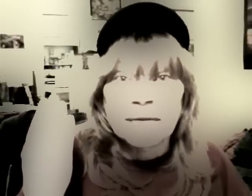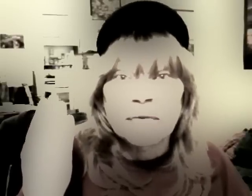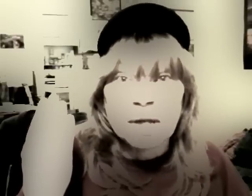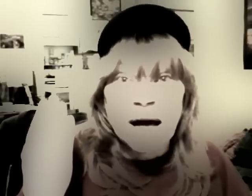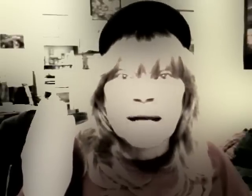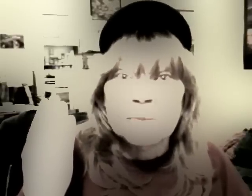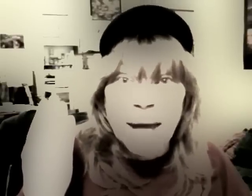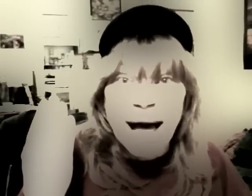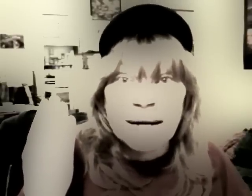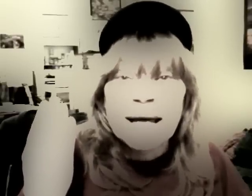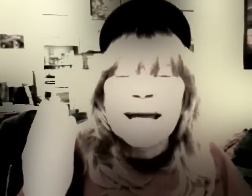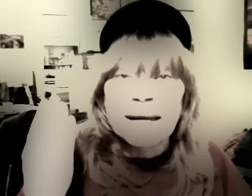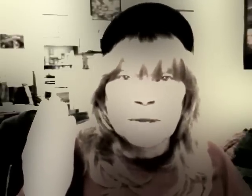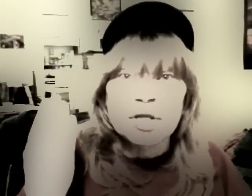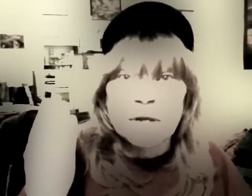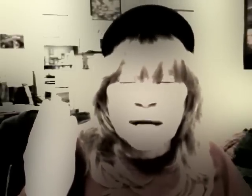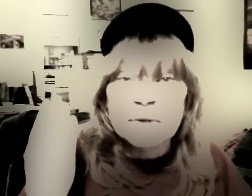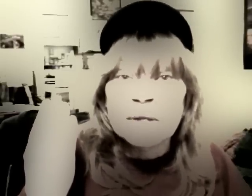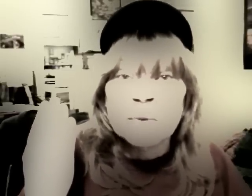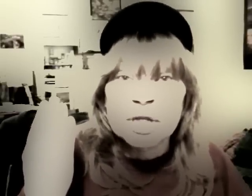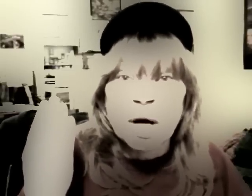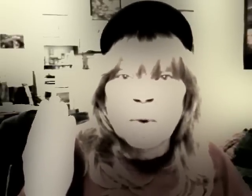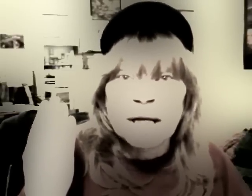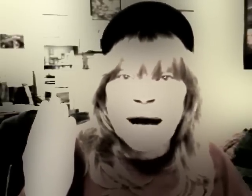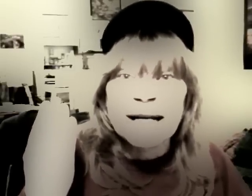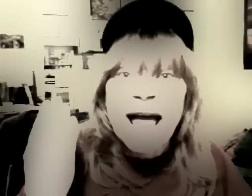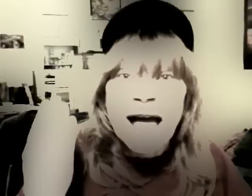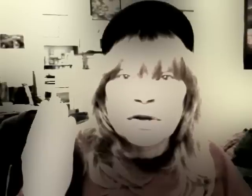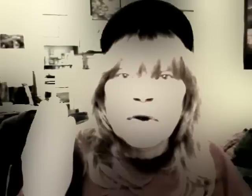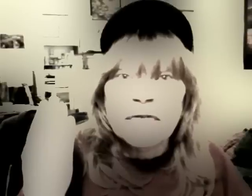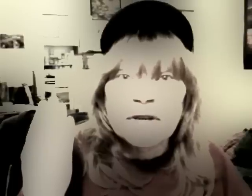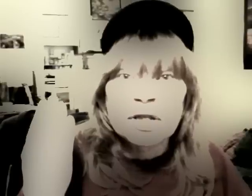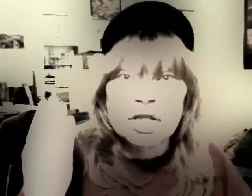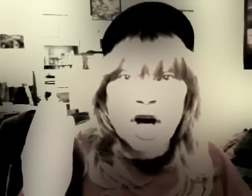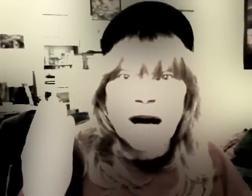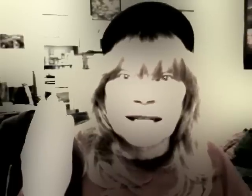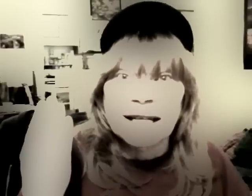with God is bad. It means you're not using 1 John 1.9 and you don't feel good talking to him.